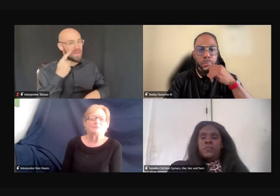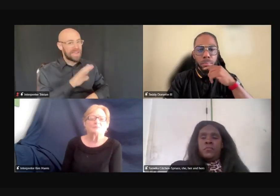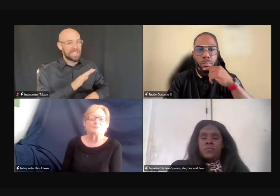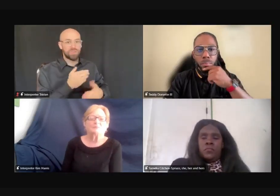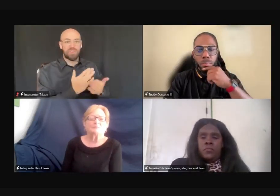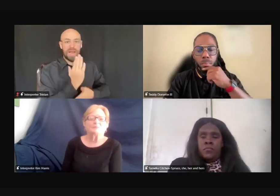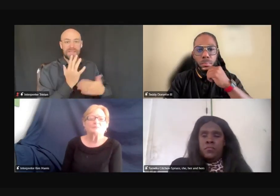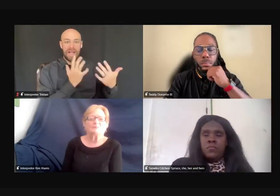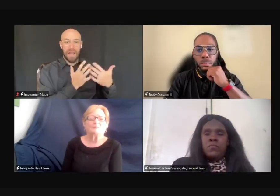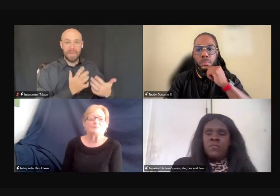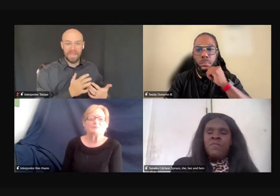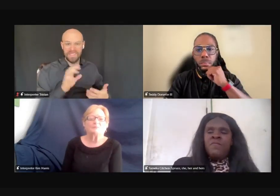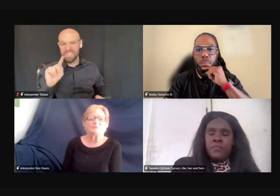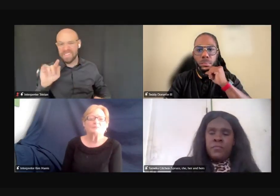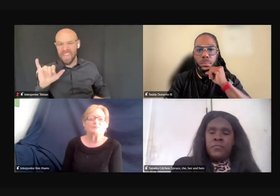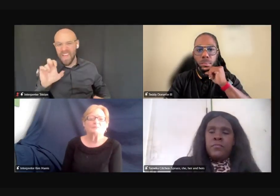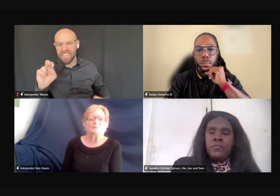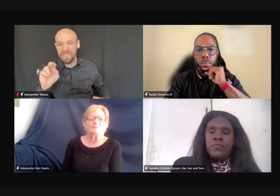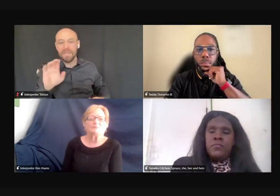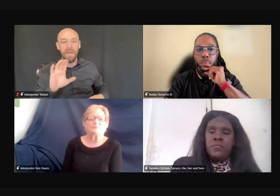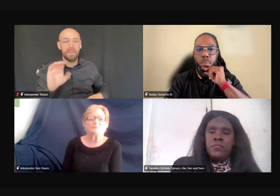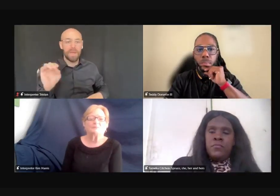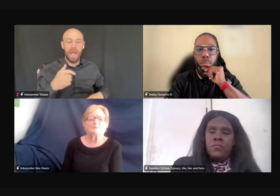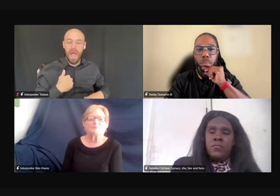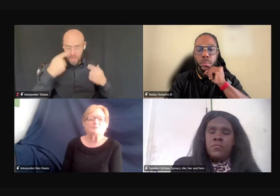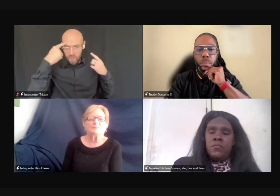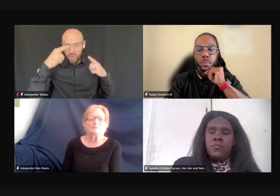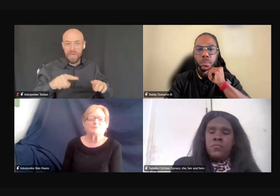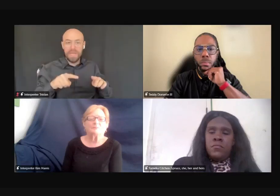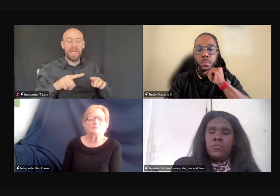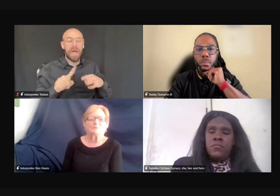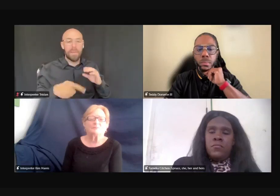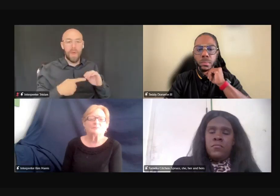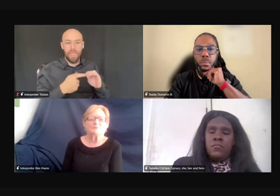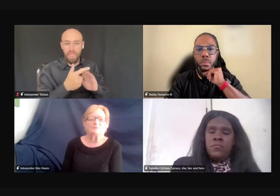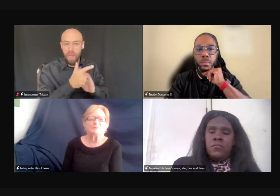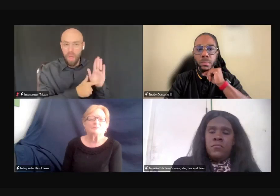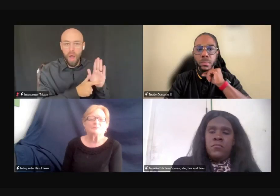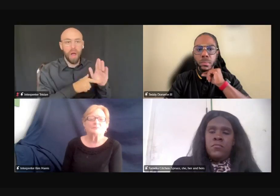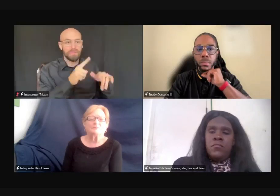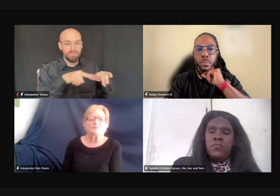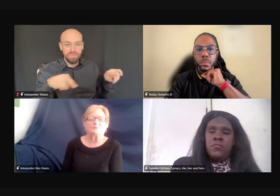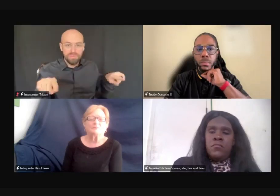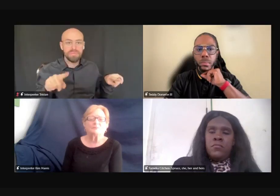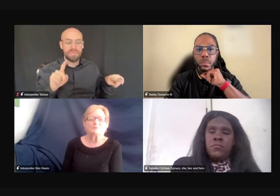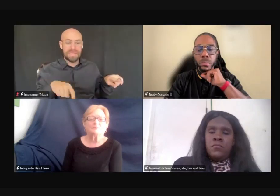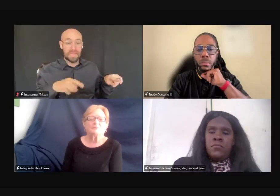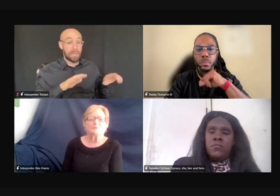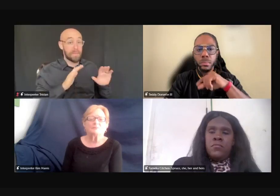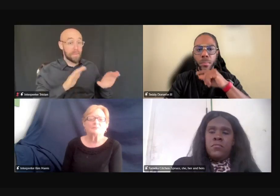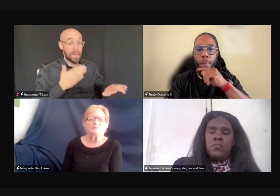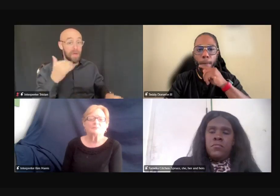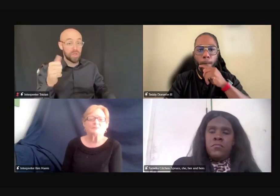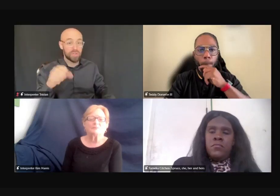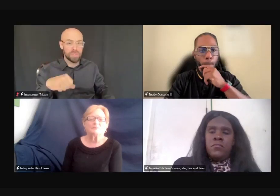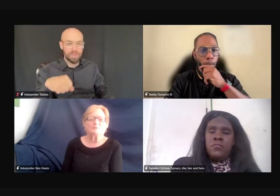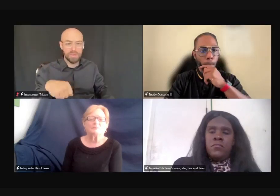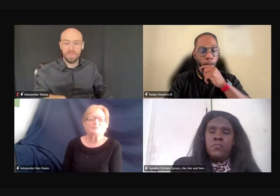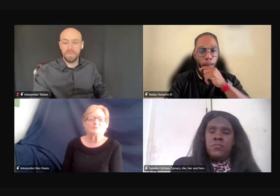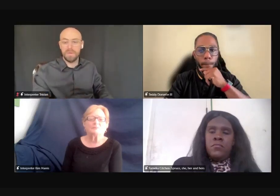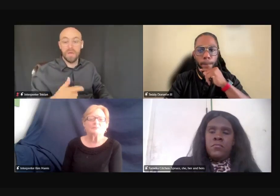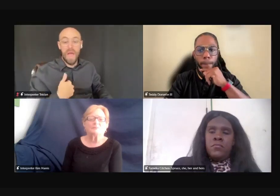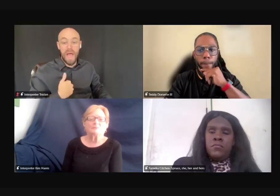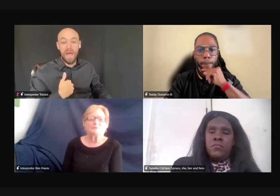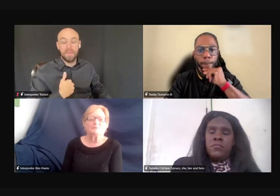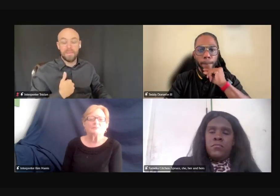It's really sad. I agree with you, the law makers and et cetera, they need to do better. I'm going for a social worker